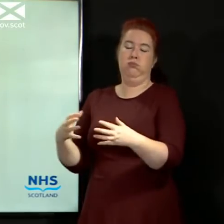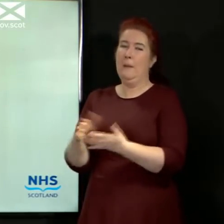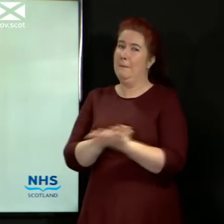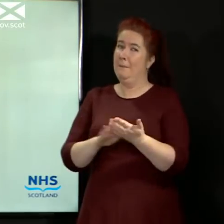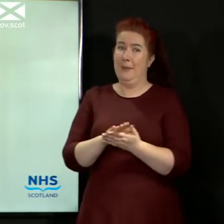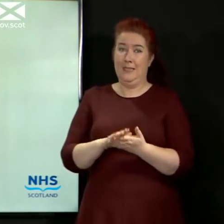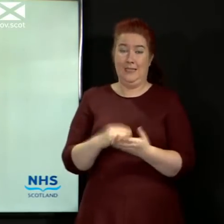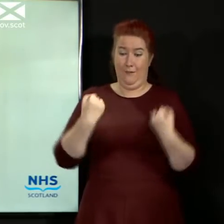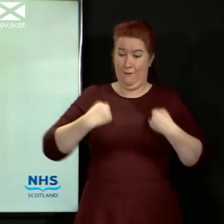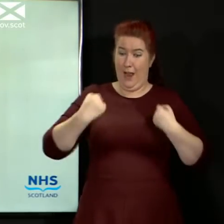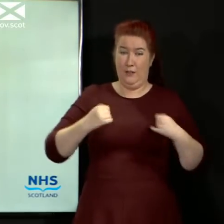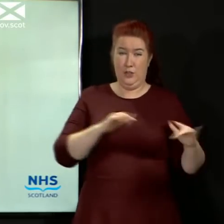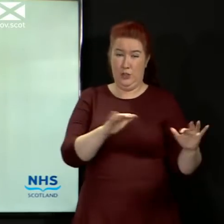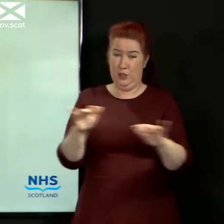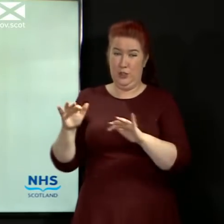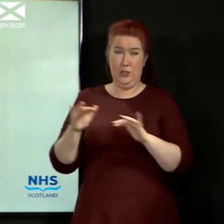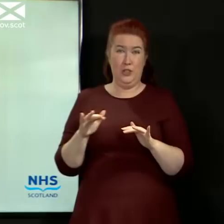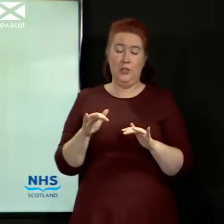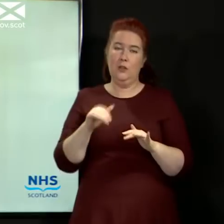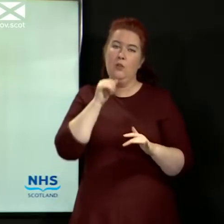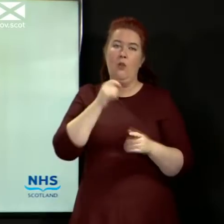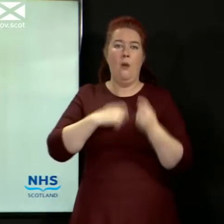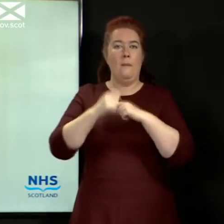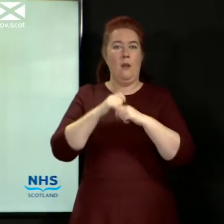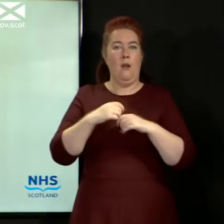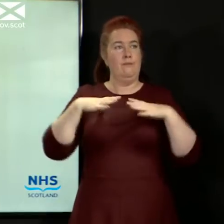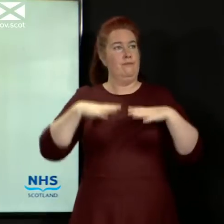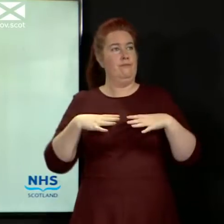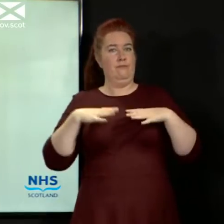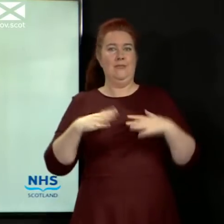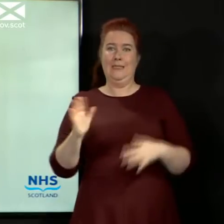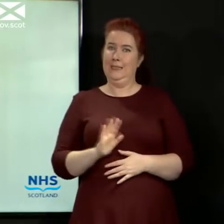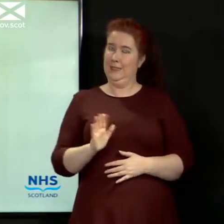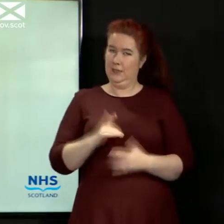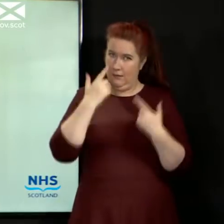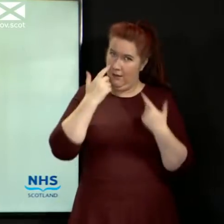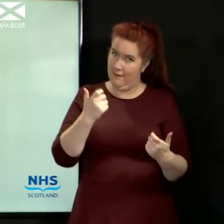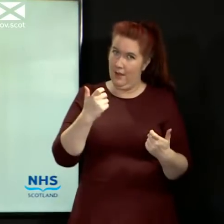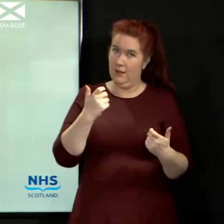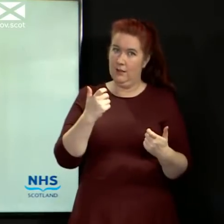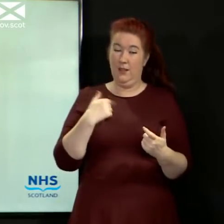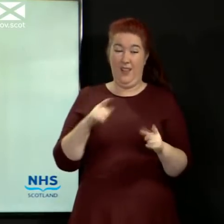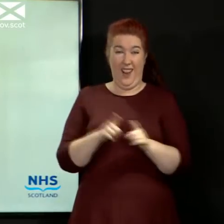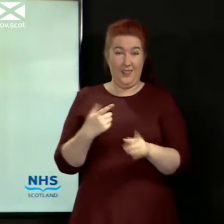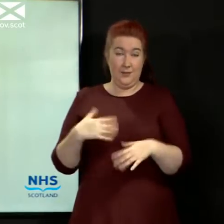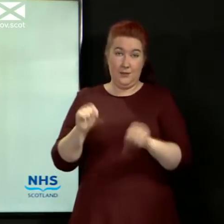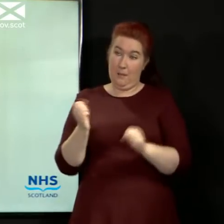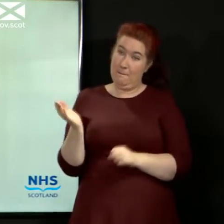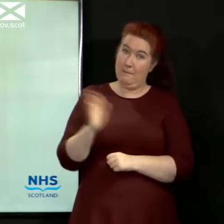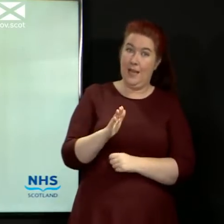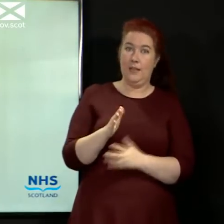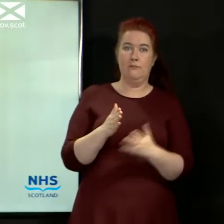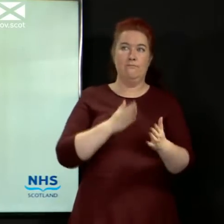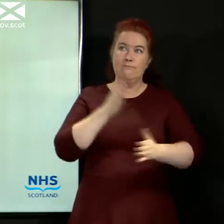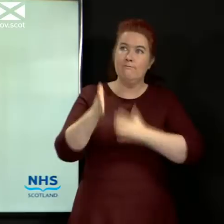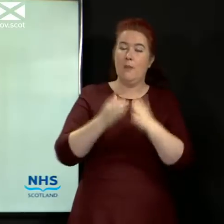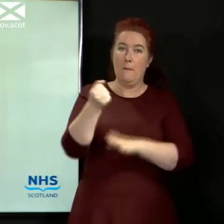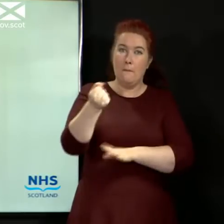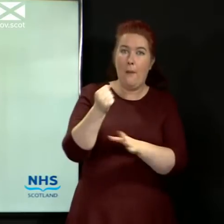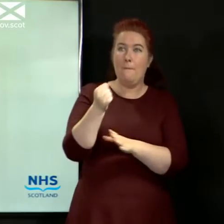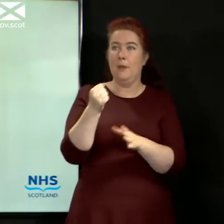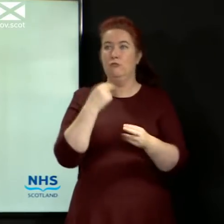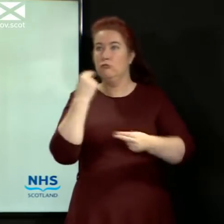let our guard slip. As we start to get back out into the world, as we start to go back to pubs, to restaurants and coffee shops,